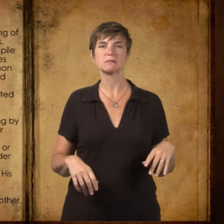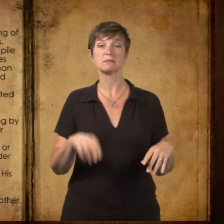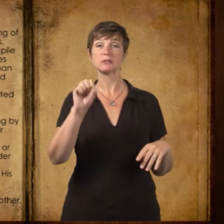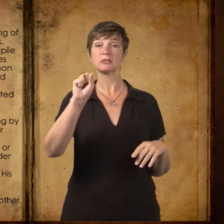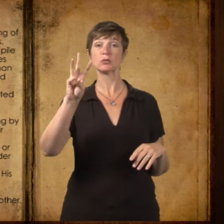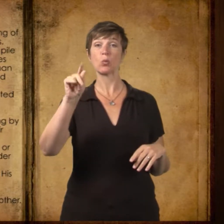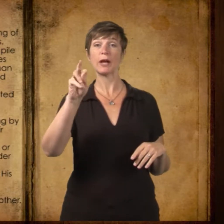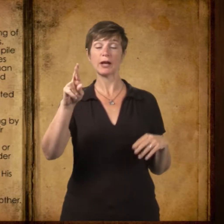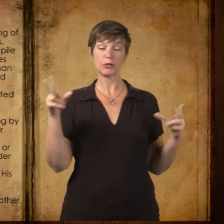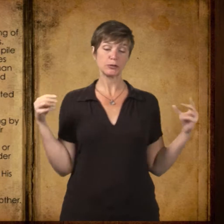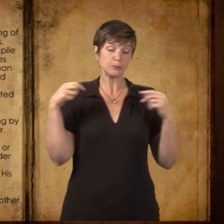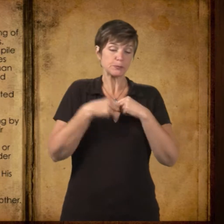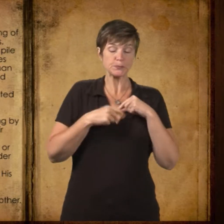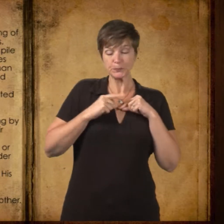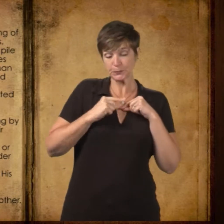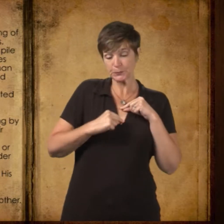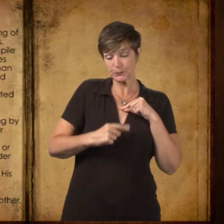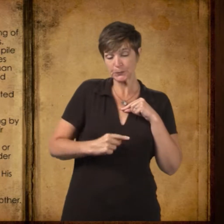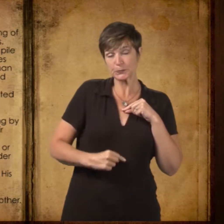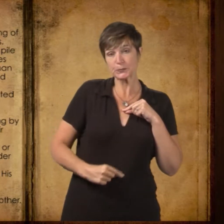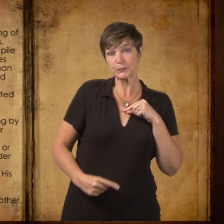came shortly after their menfolk.